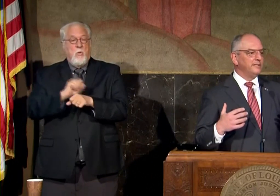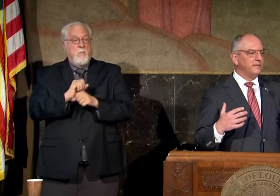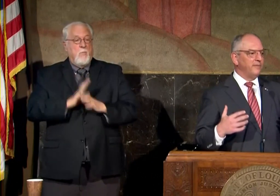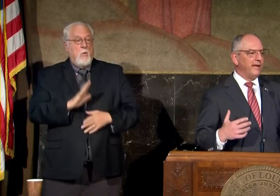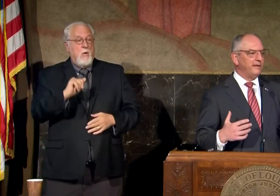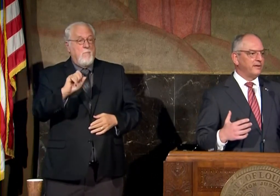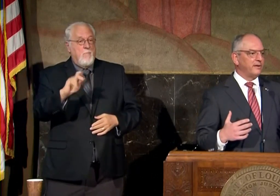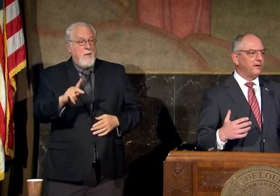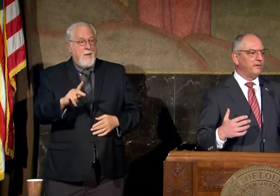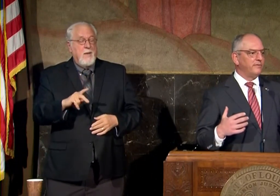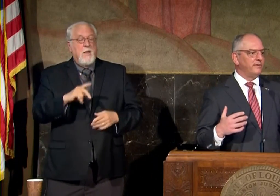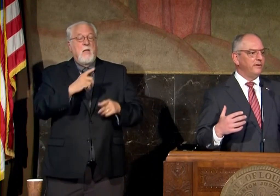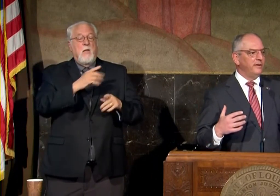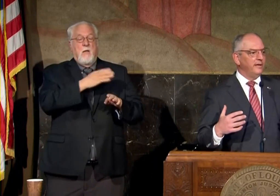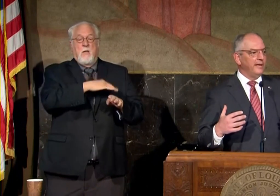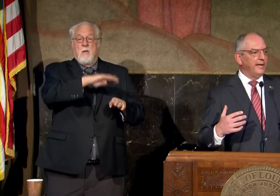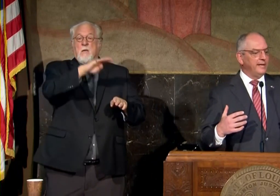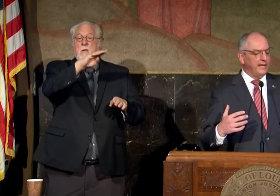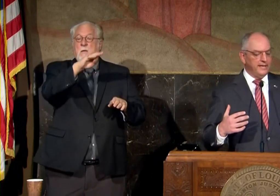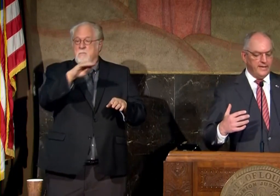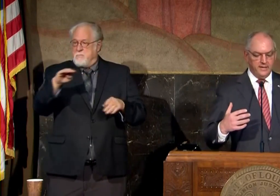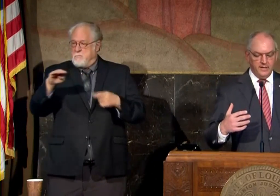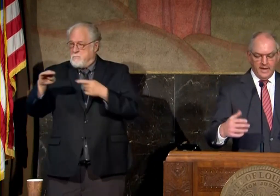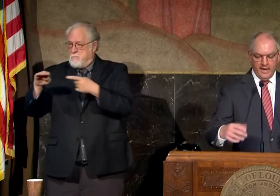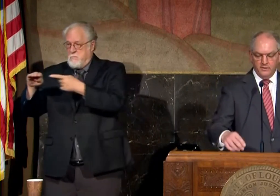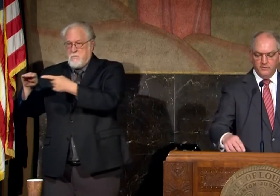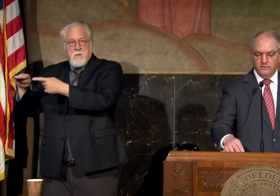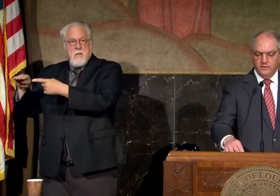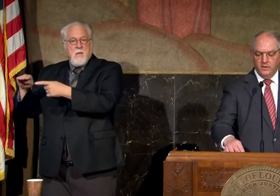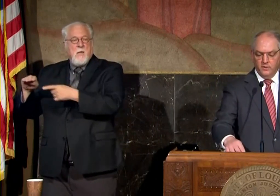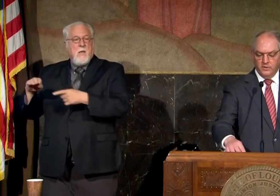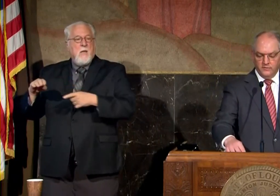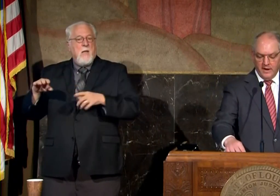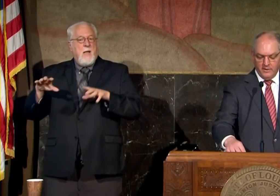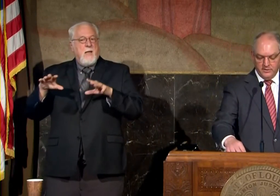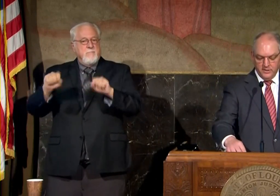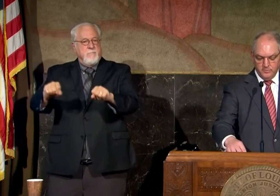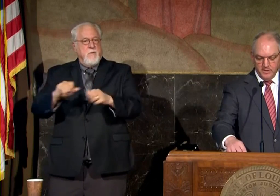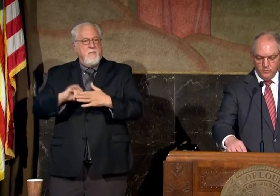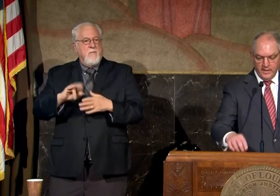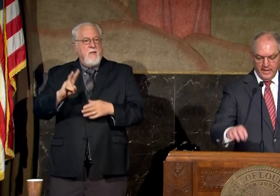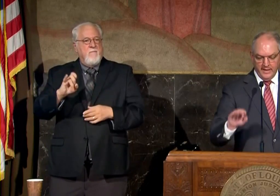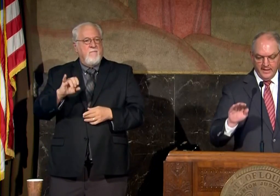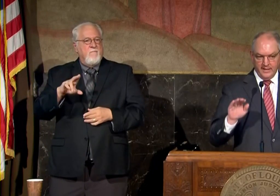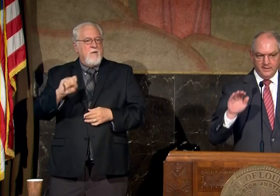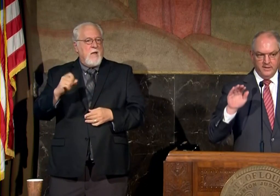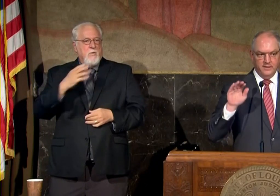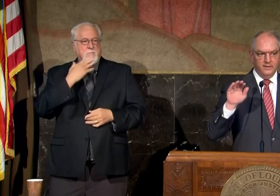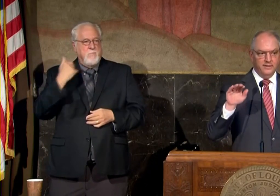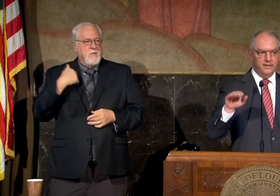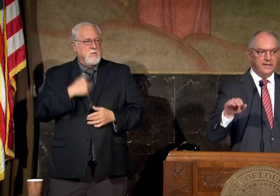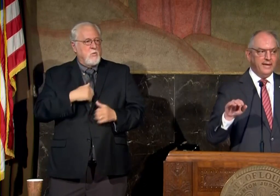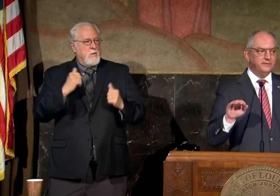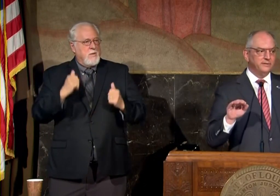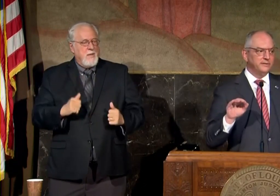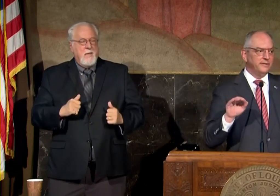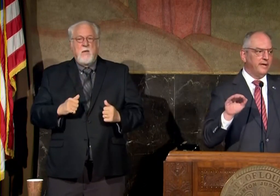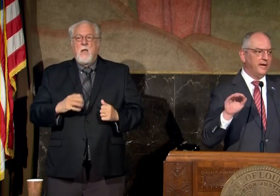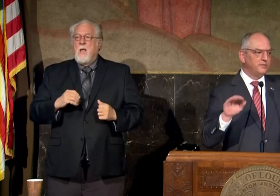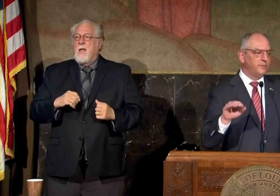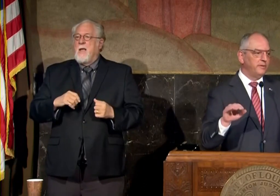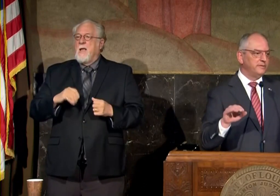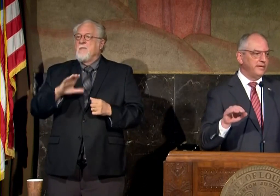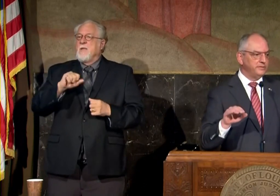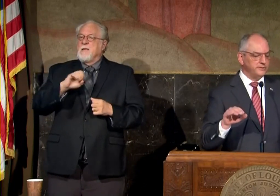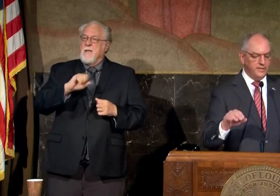work is to flatten the curve and and get a handle on this virus as best we can and get the the cases and